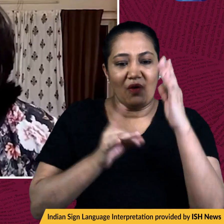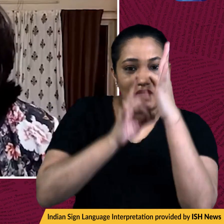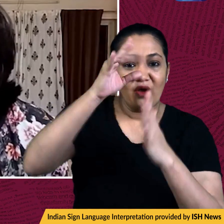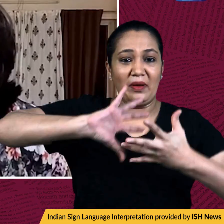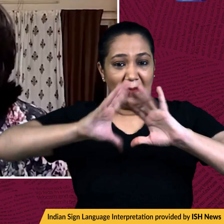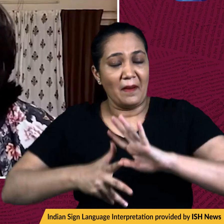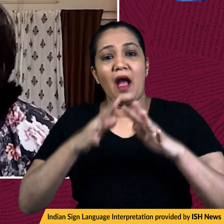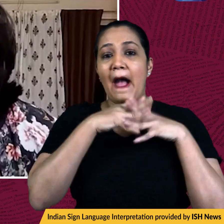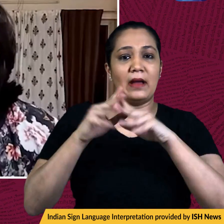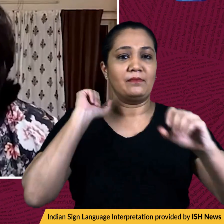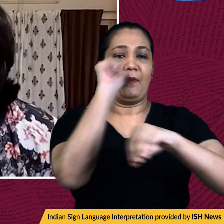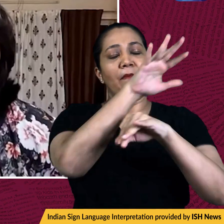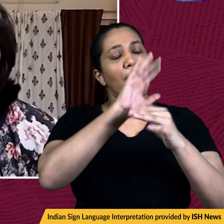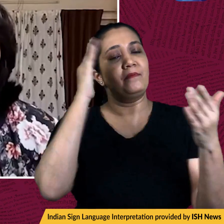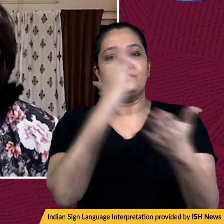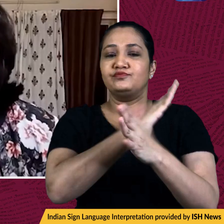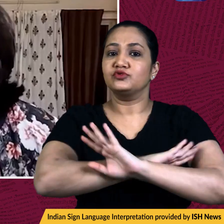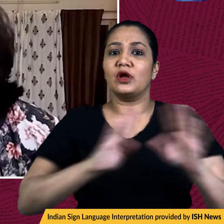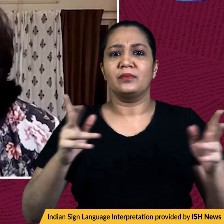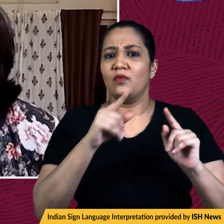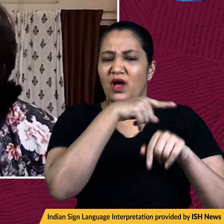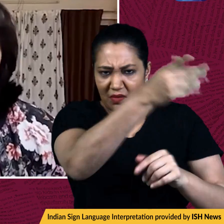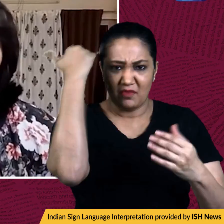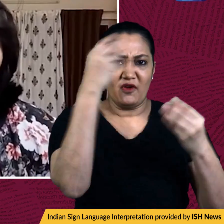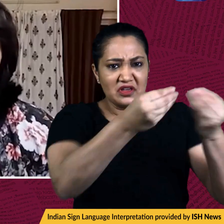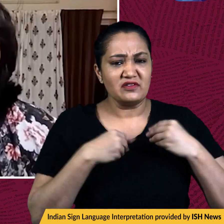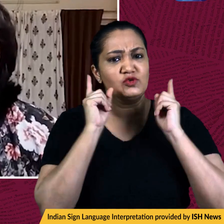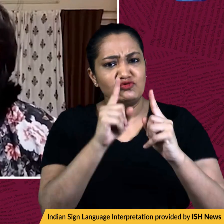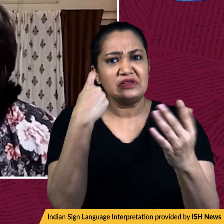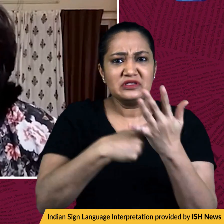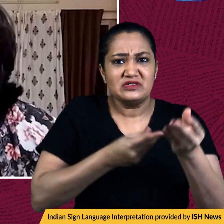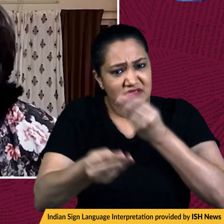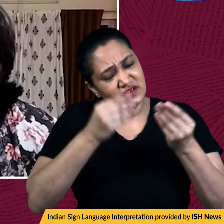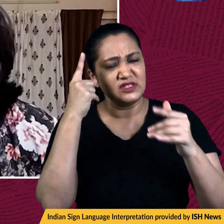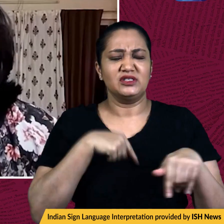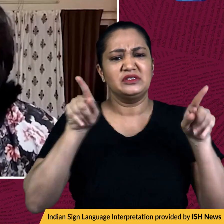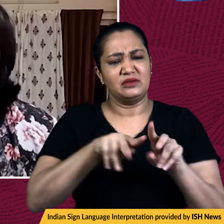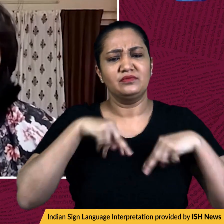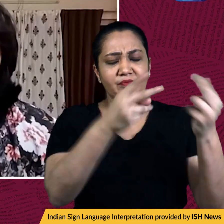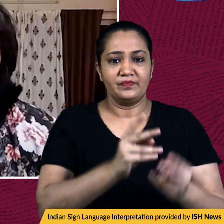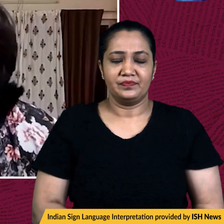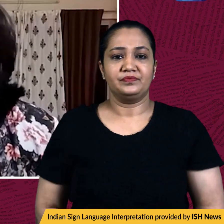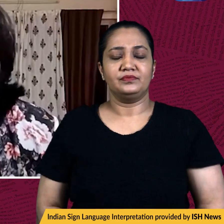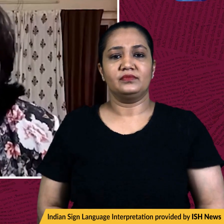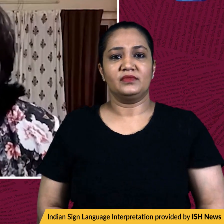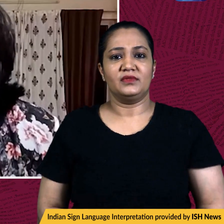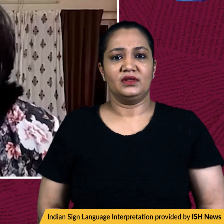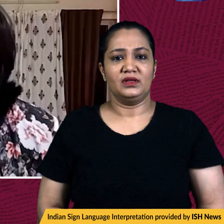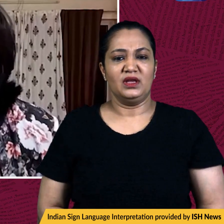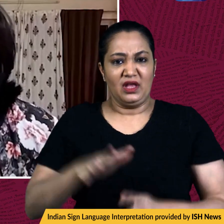engines to the U.S. in retaliation for its sanctions over Ukraine. Now, the space agency has said, and I quote, in a situation